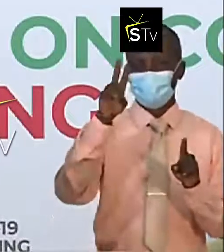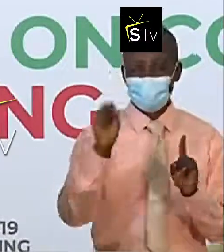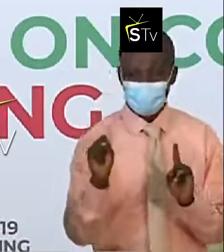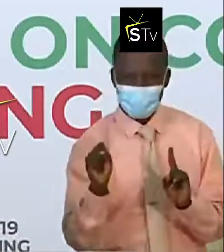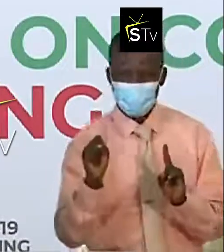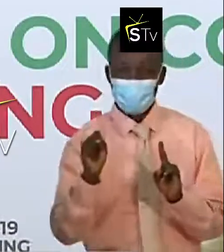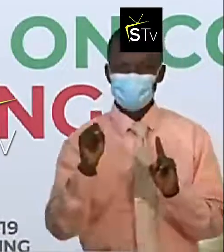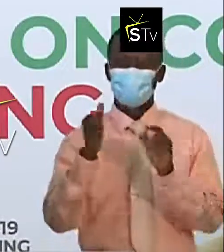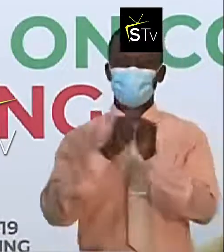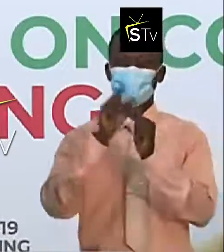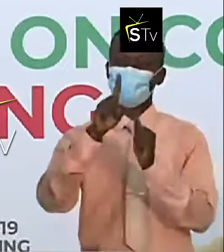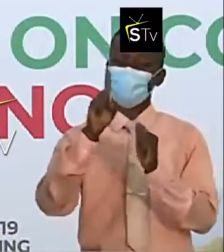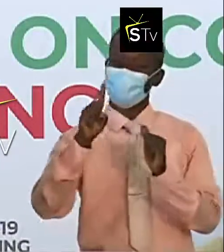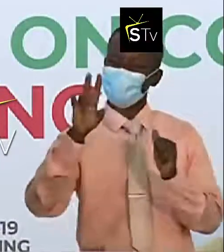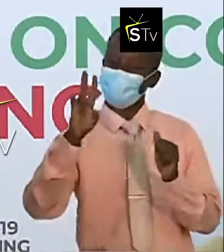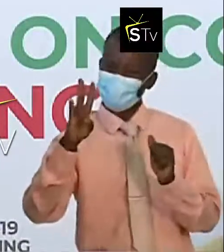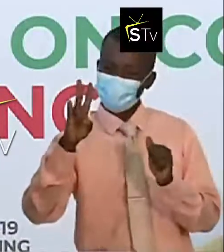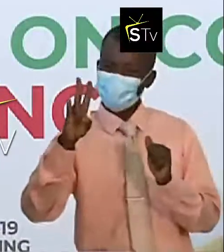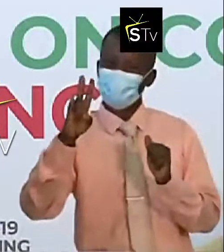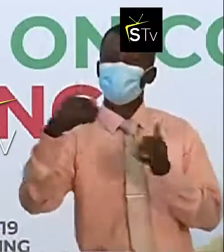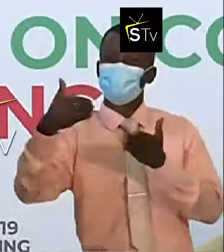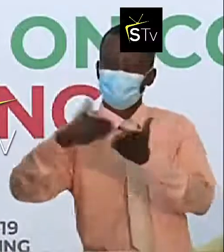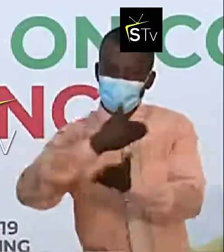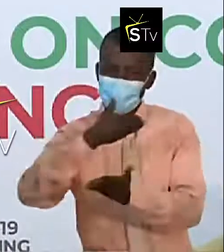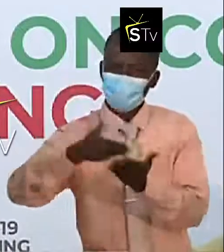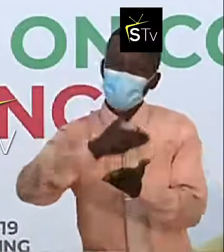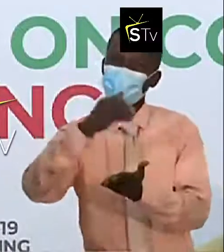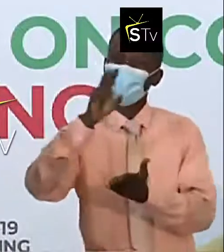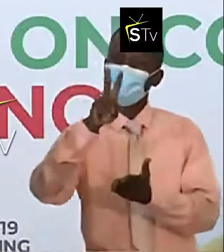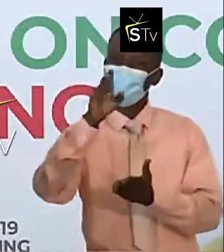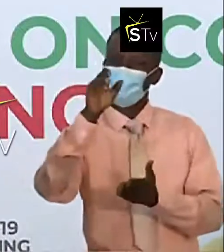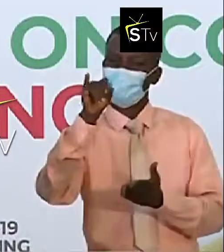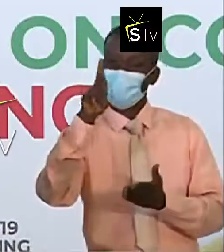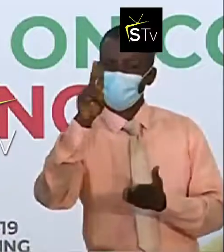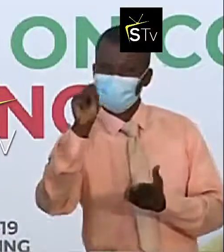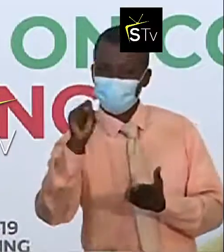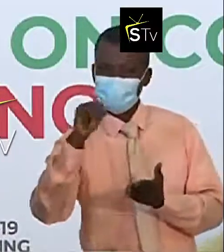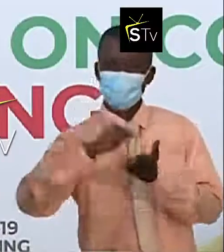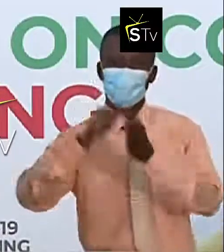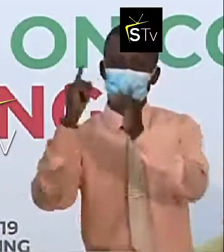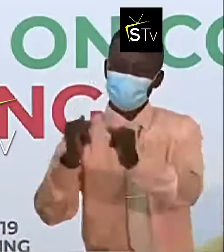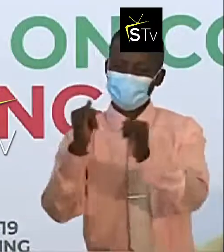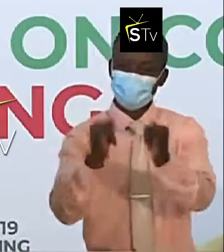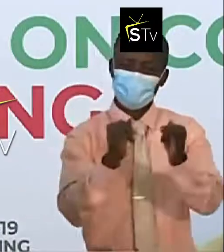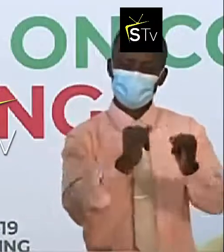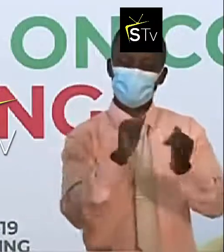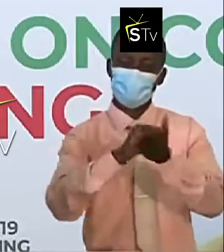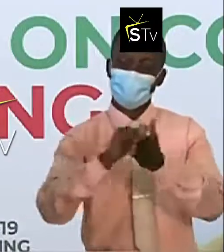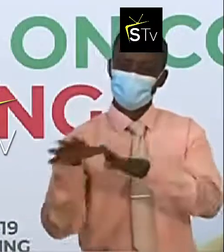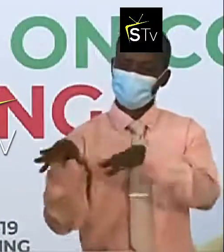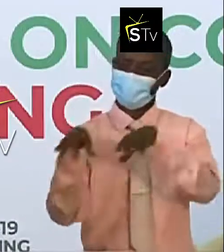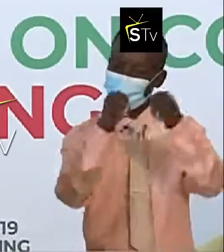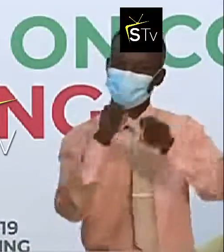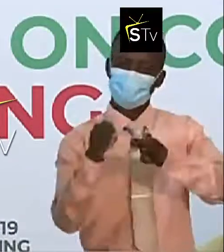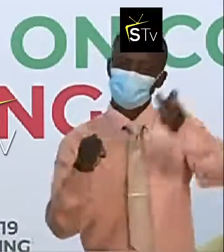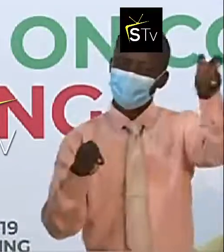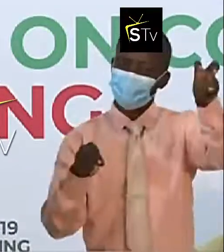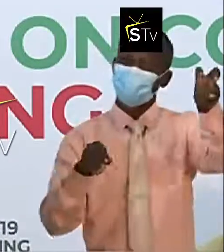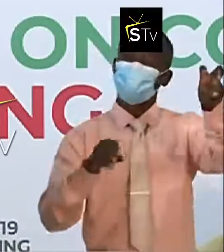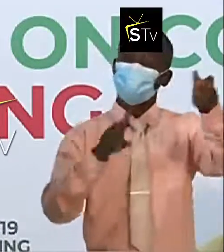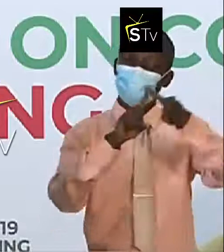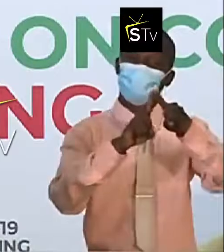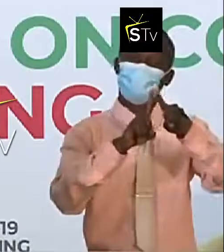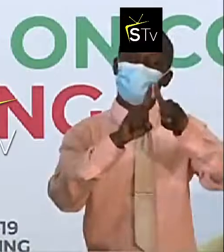B.1.1.7 strain found in individuals that had left Nigeria and went to two other